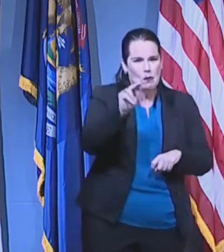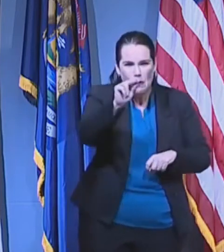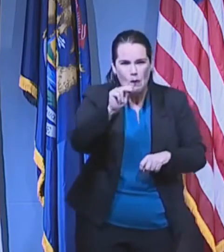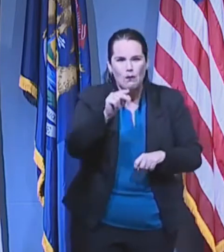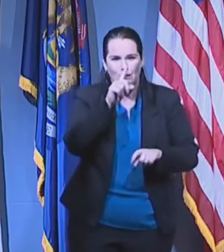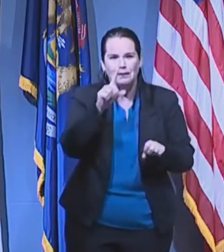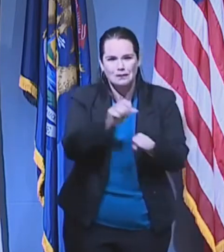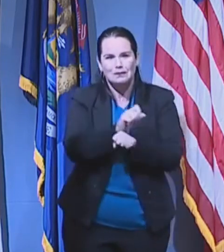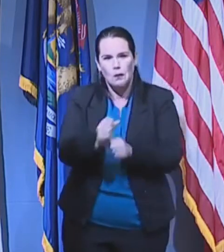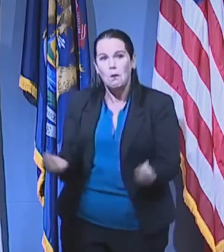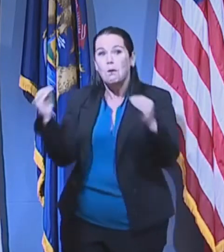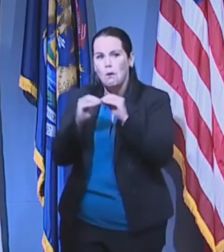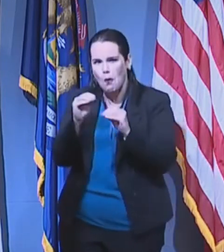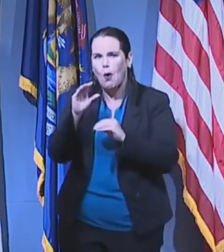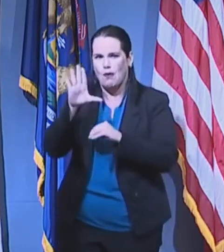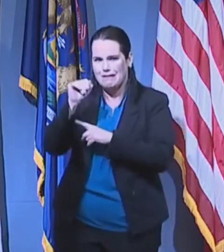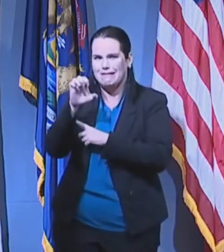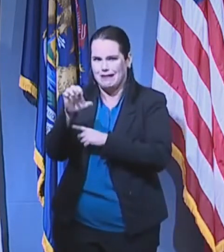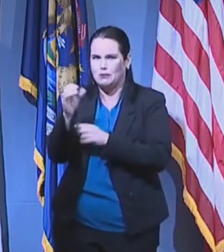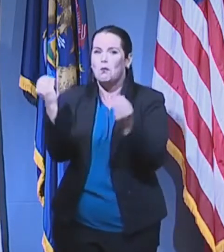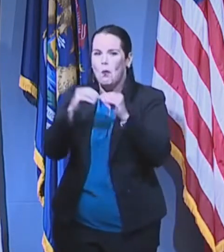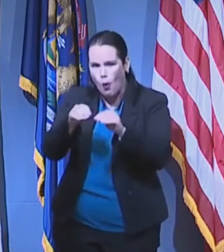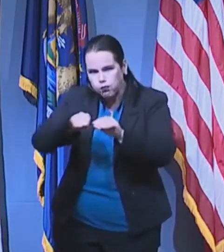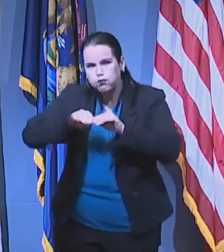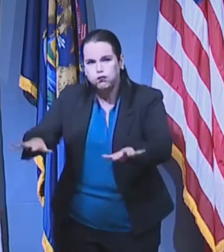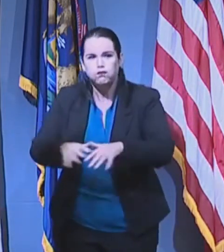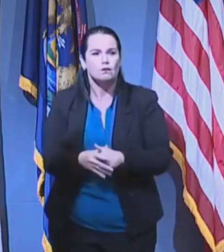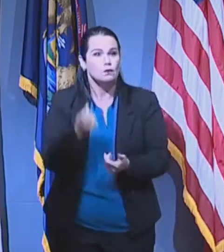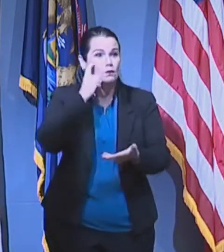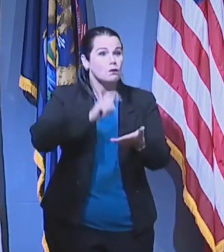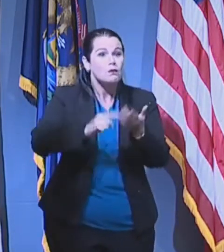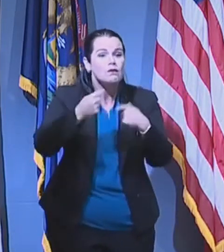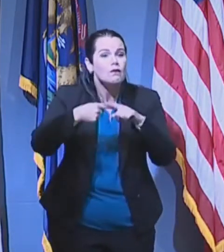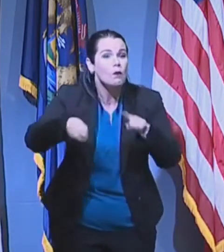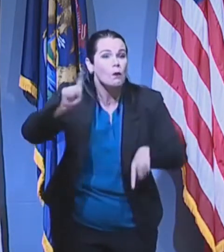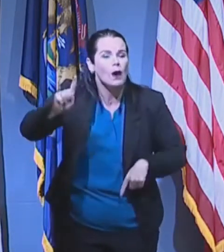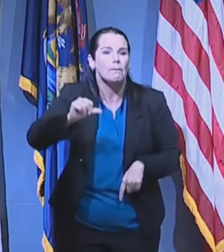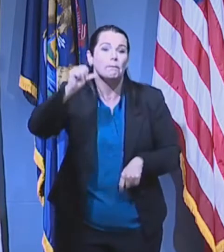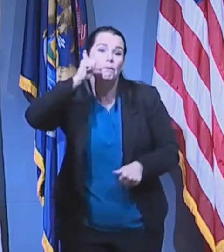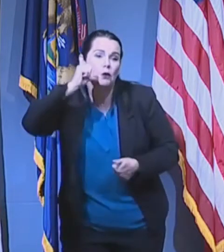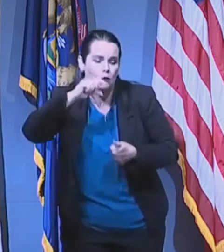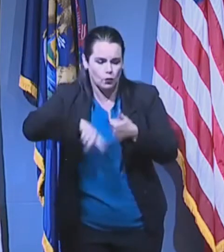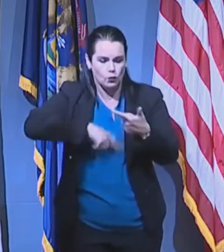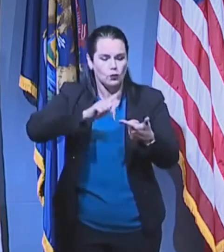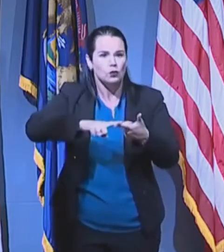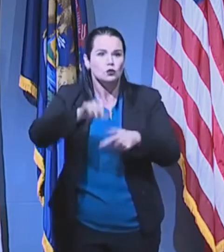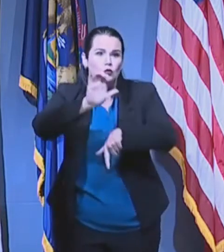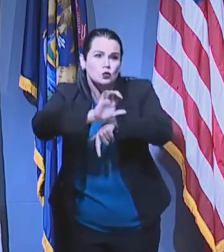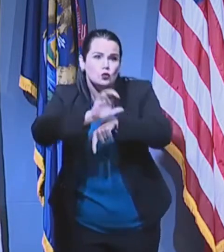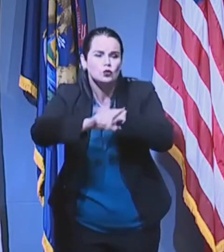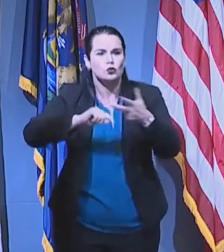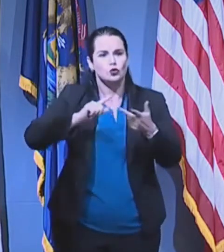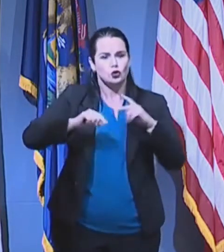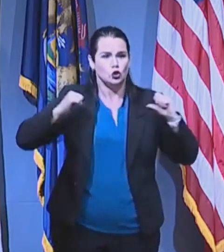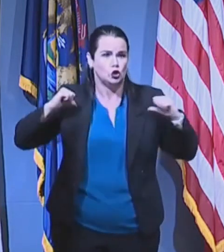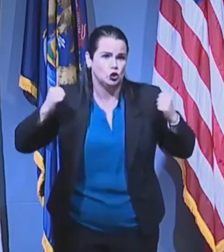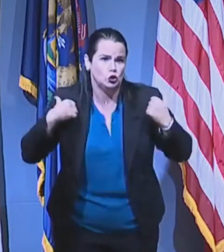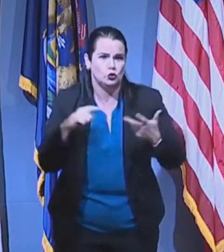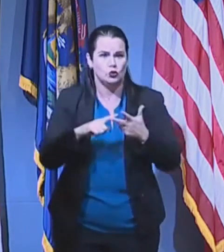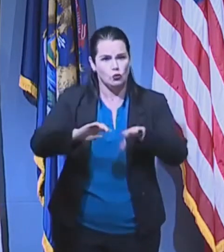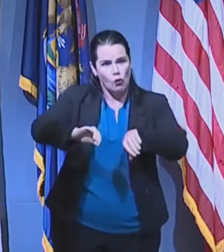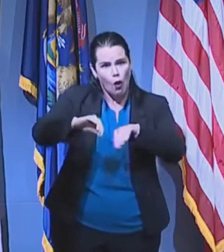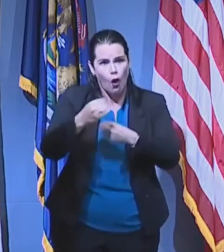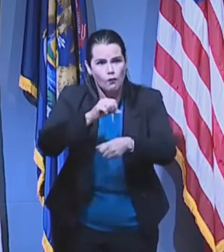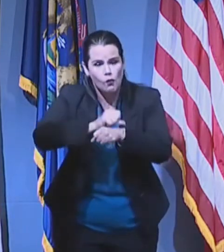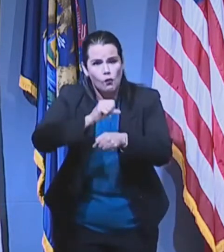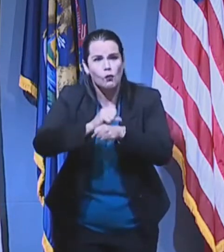We're seeing outbreaks in multiple settings, including bars, churches, offices, gyms, long-term care facilities,